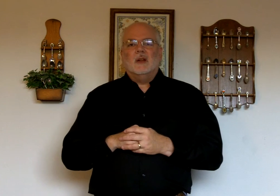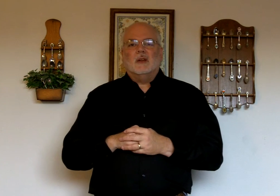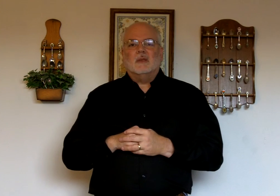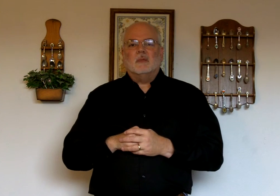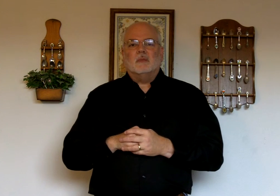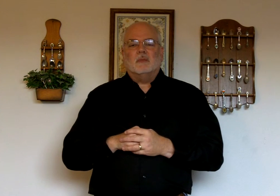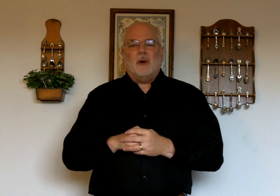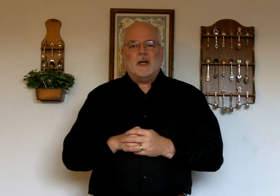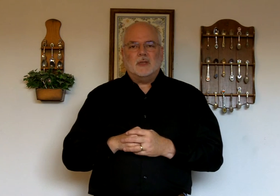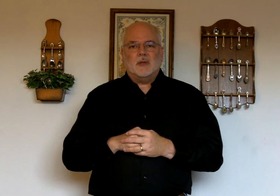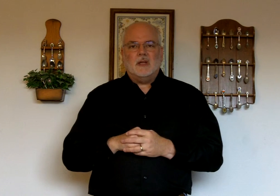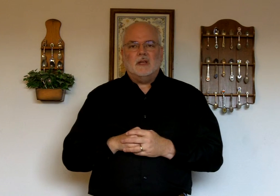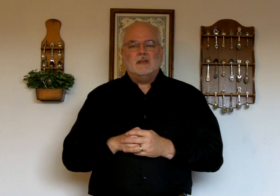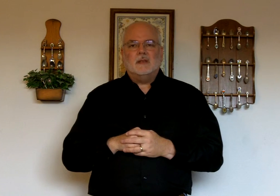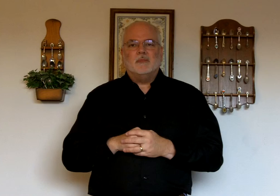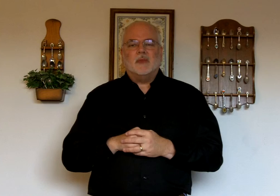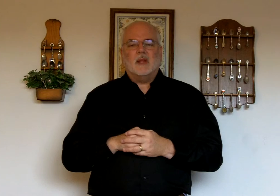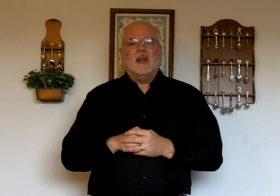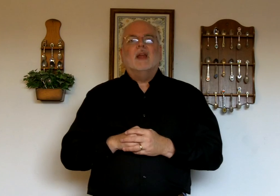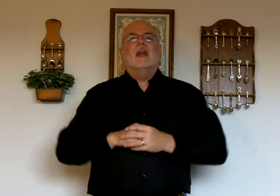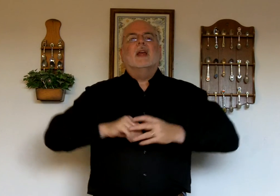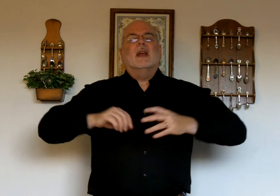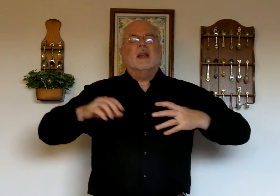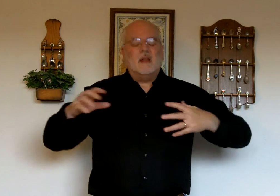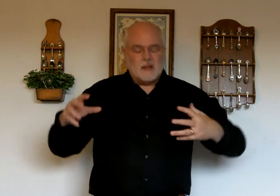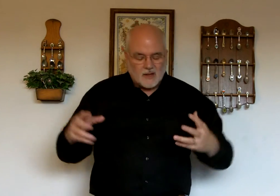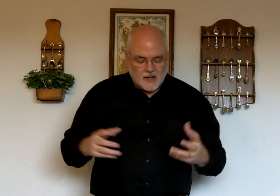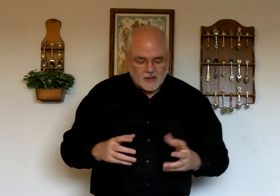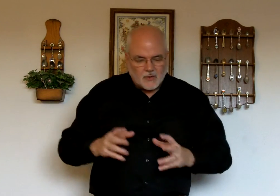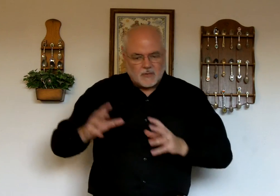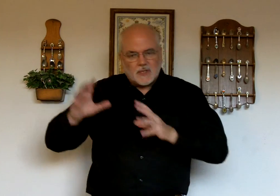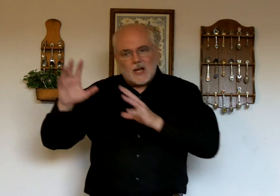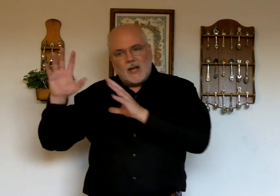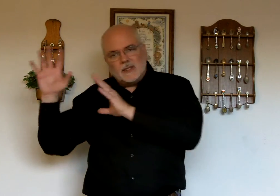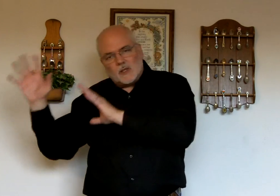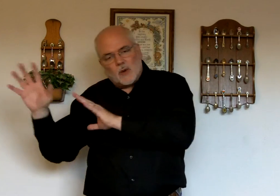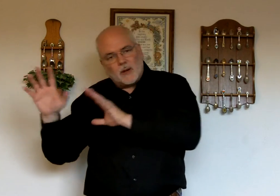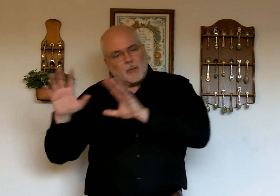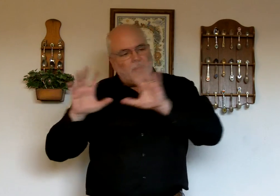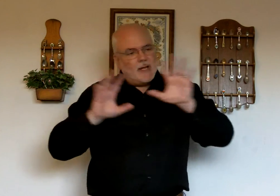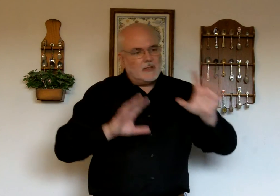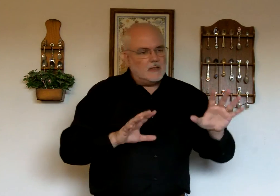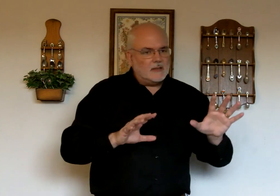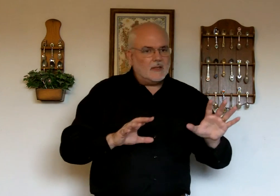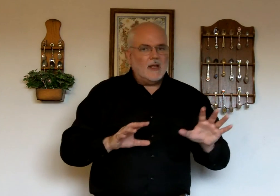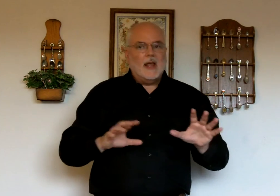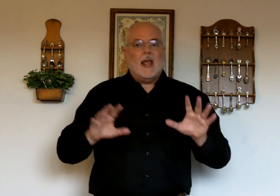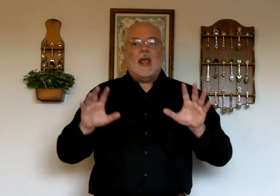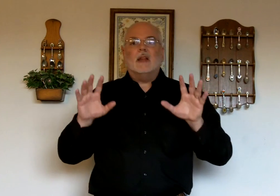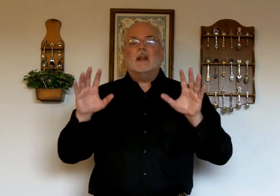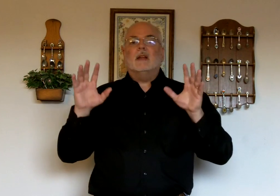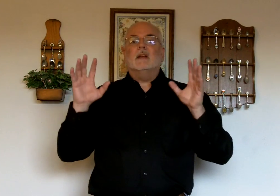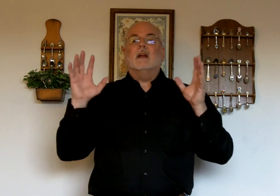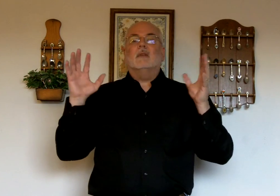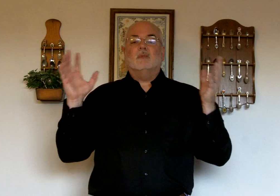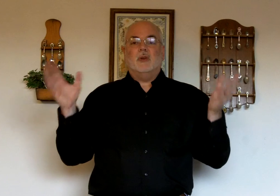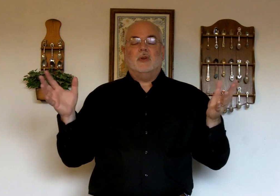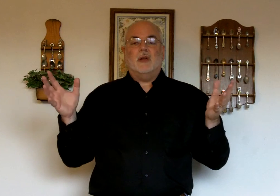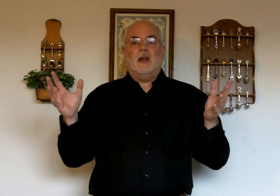So, practice with this, get your signs in the right places, and then when you're done,